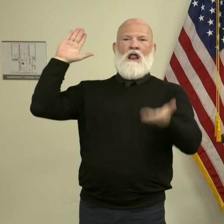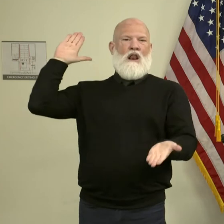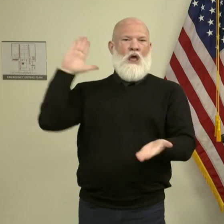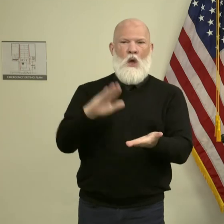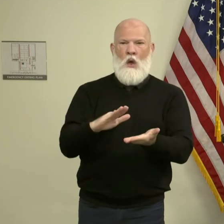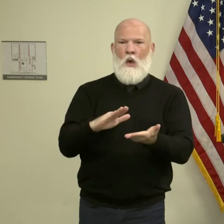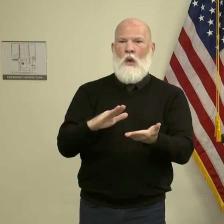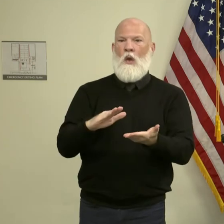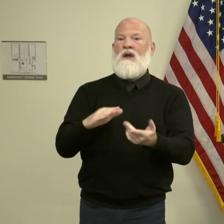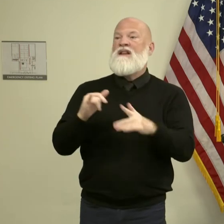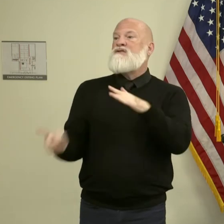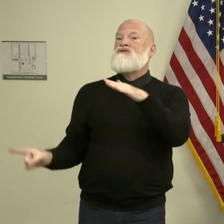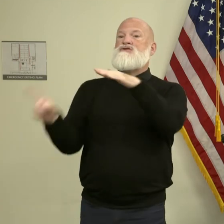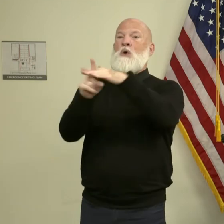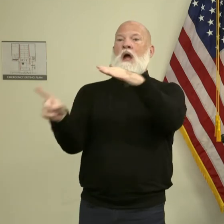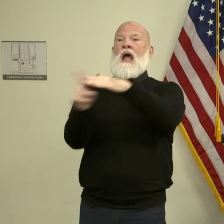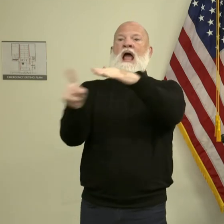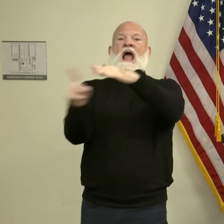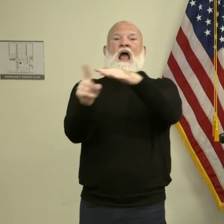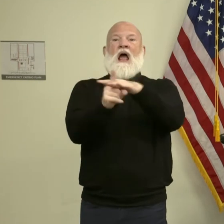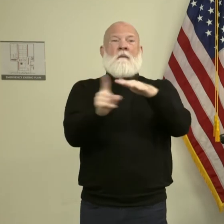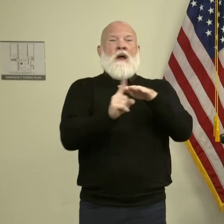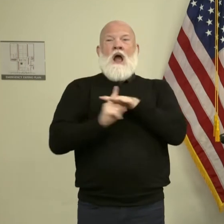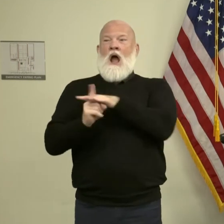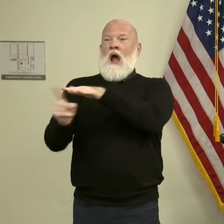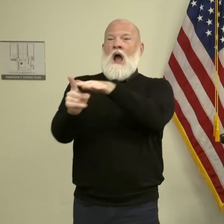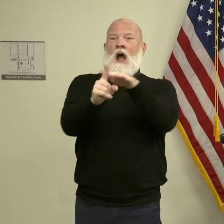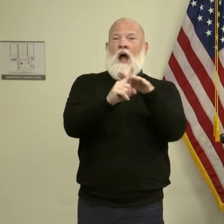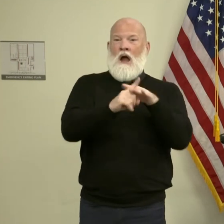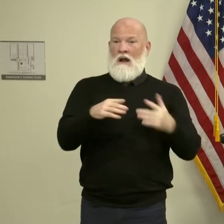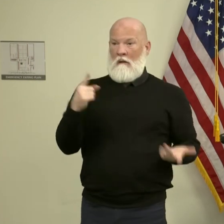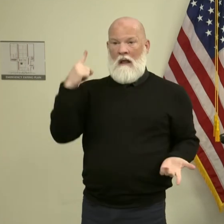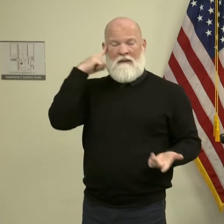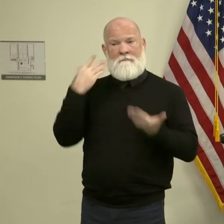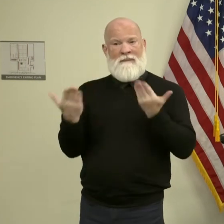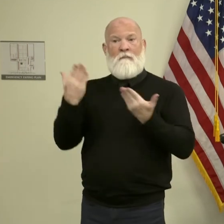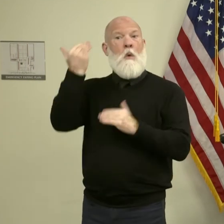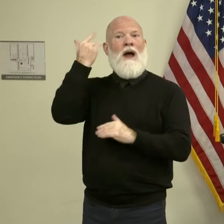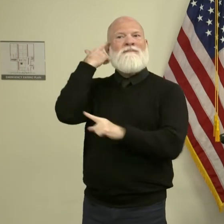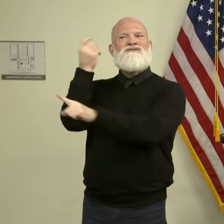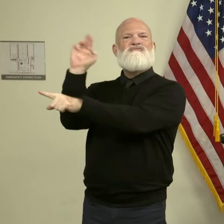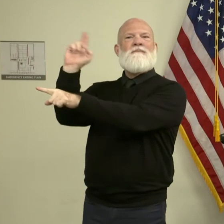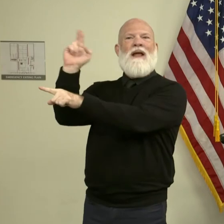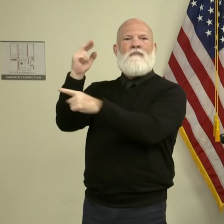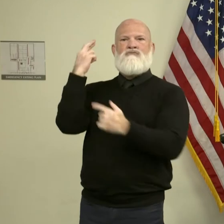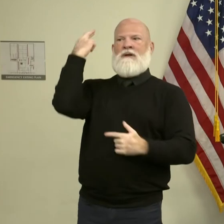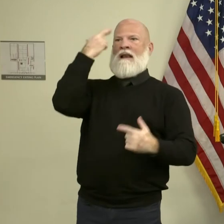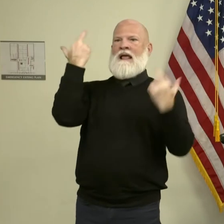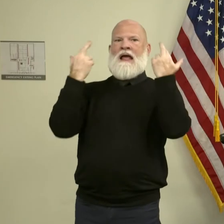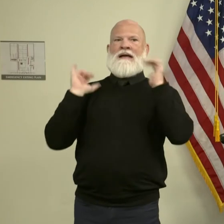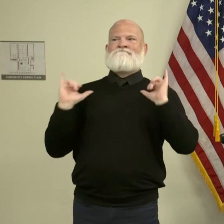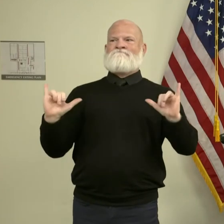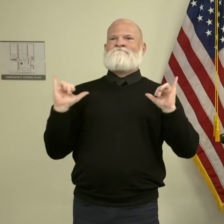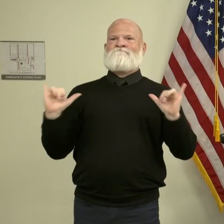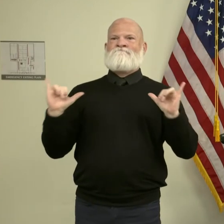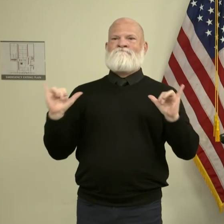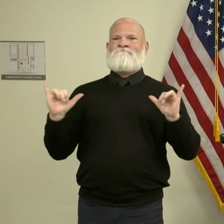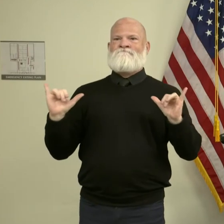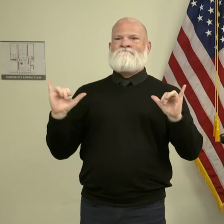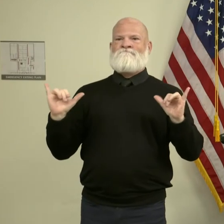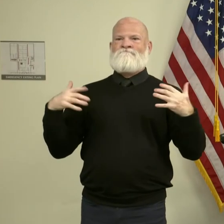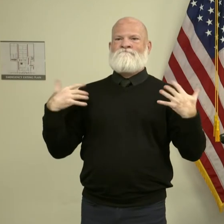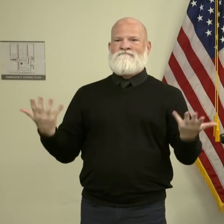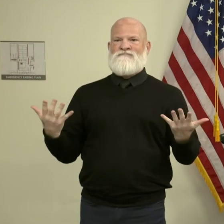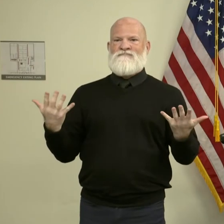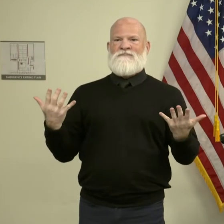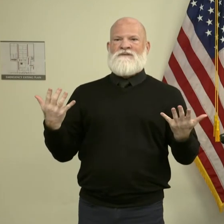think what happened in some partisan circles, Republican sides, started dawning on them. Oh, I was like, oh, crap,